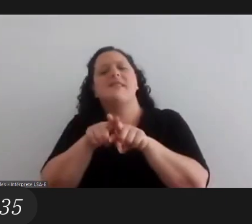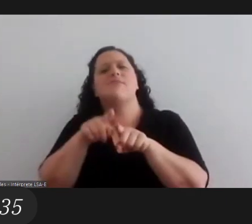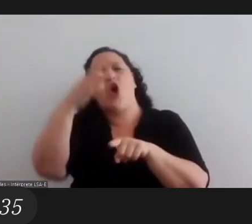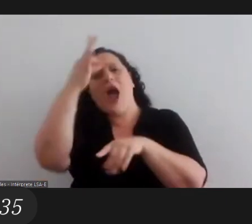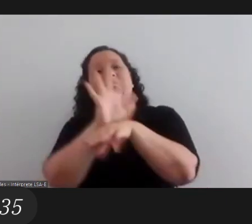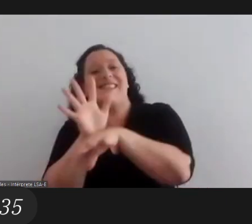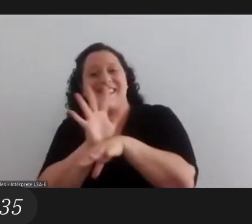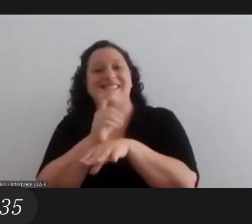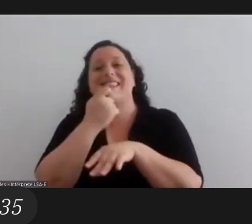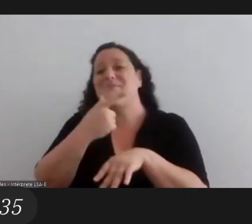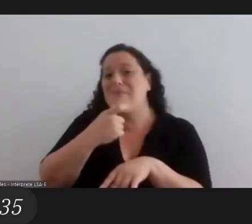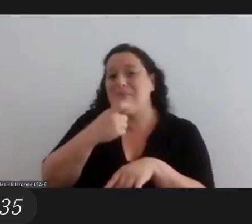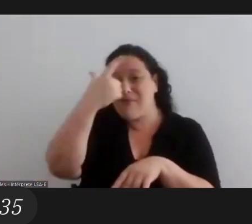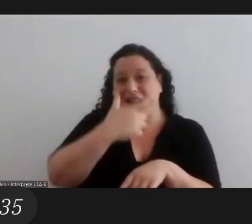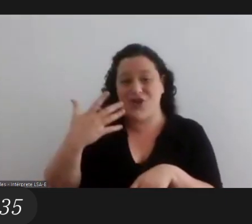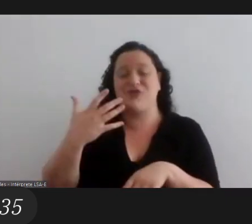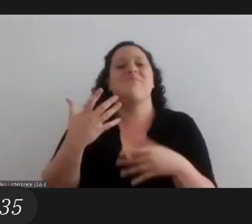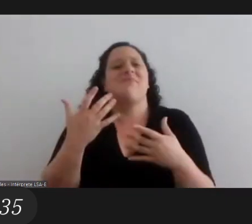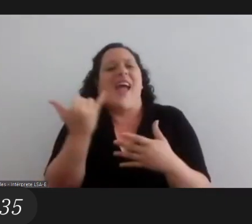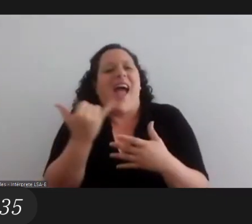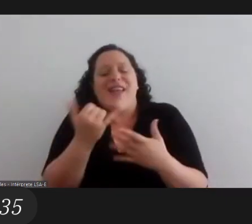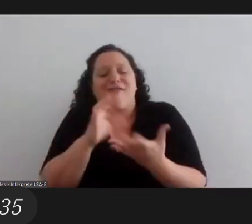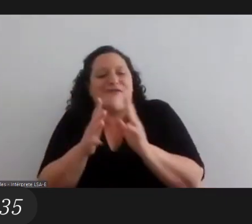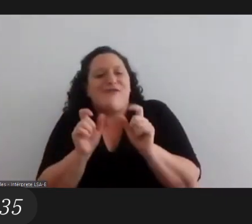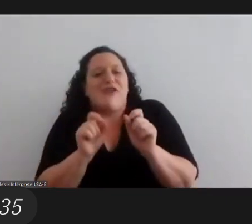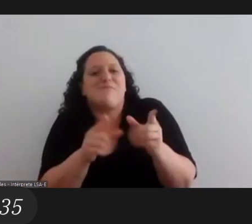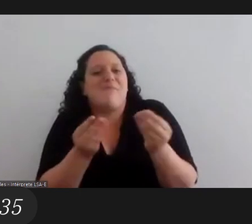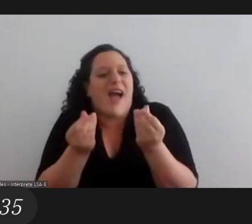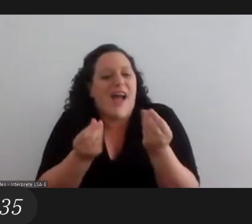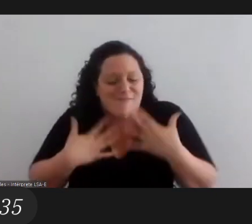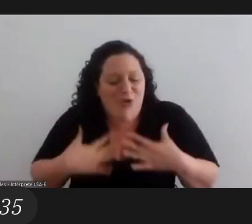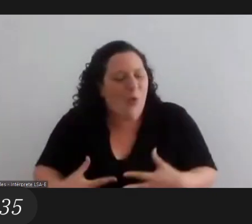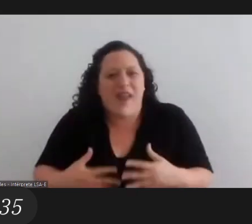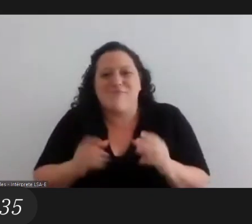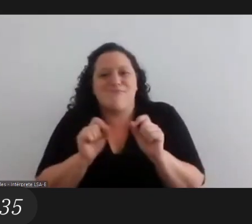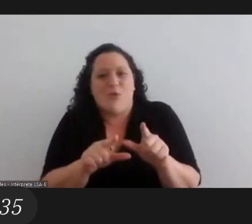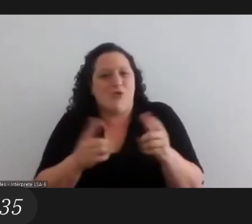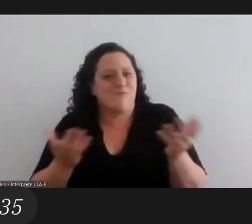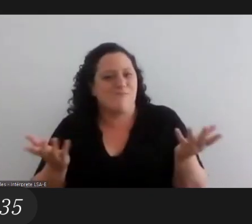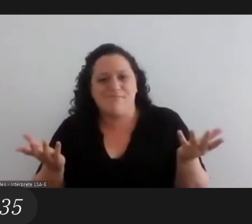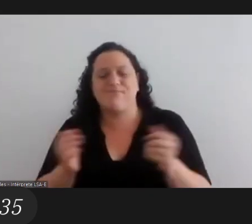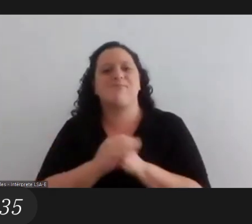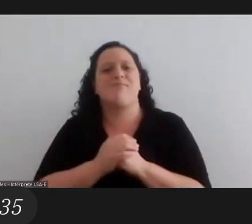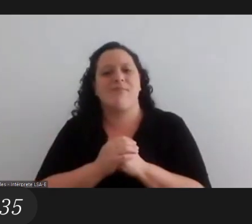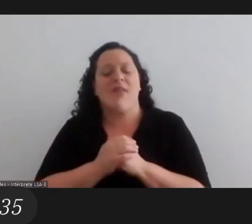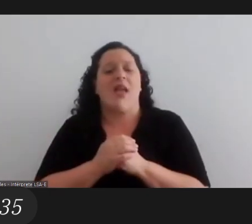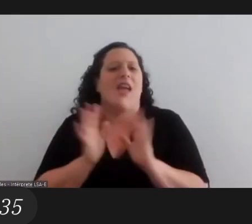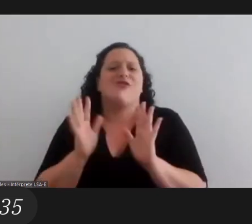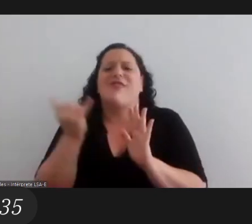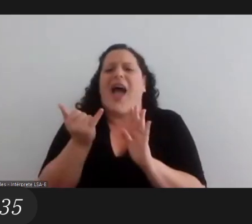when acting actors of color female actors of color have a different body language